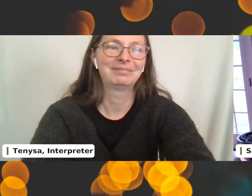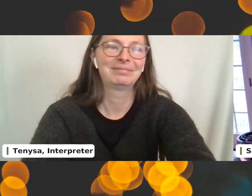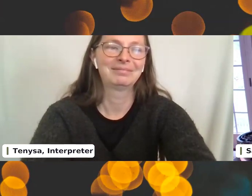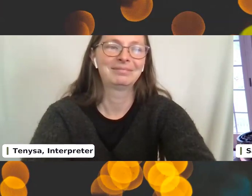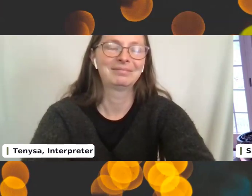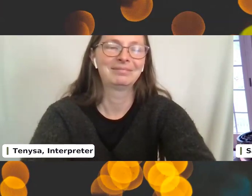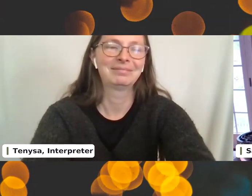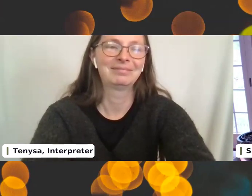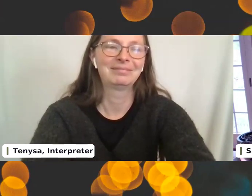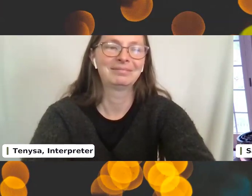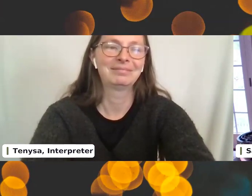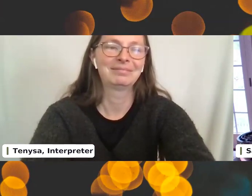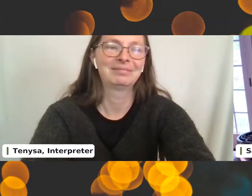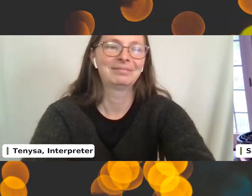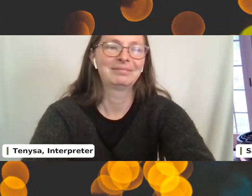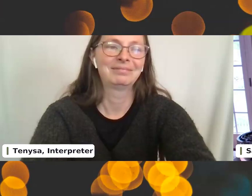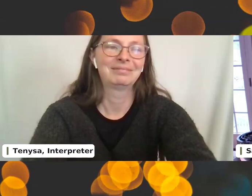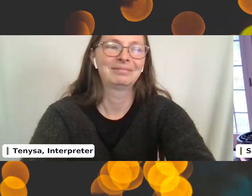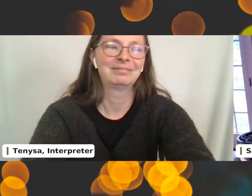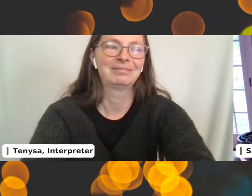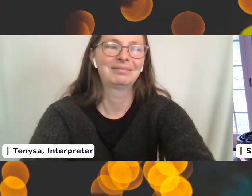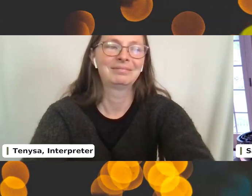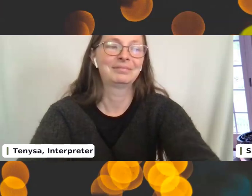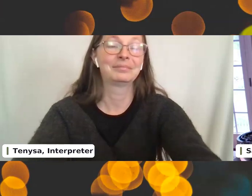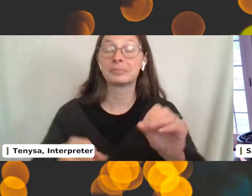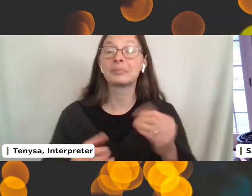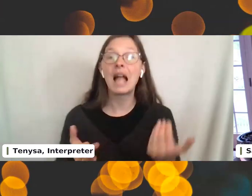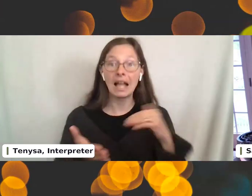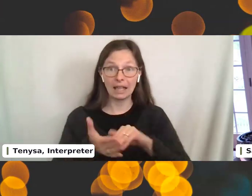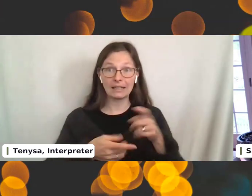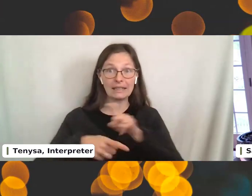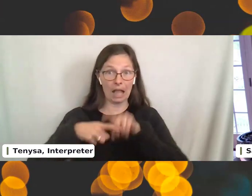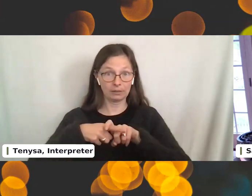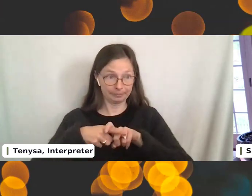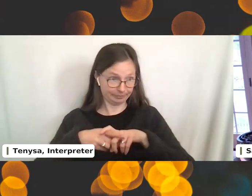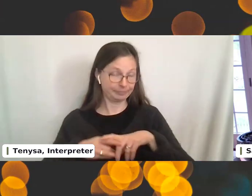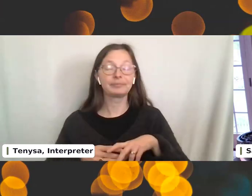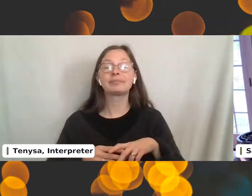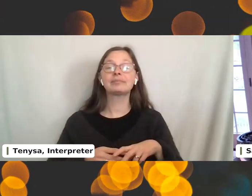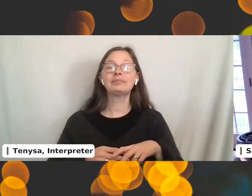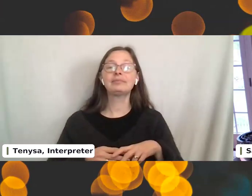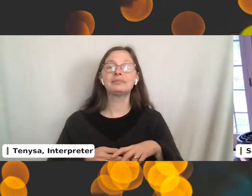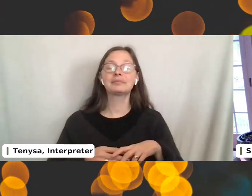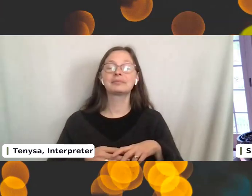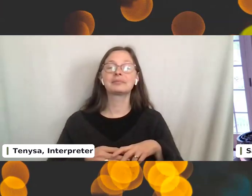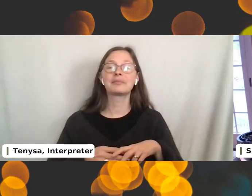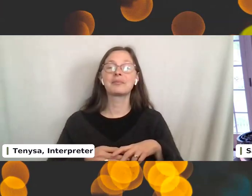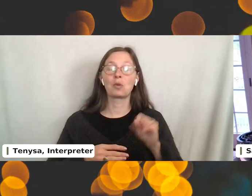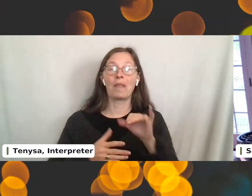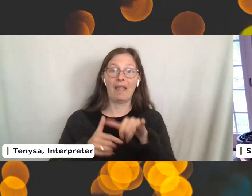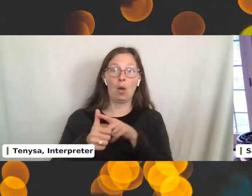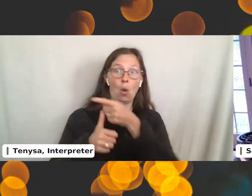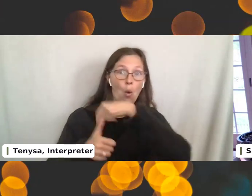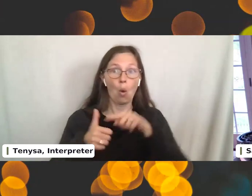You wrap it around your thumb like this. Sorry. You wrap your thumb over and around. So it ends up like this. This goes over.